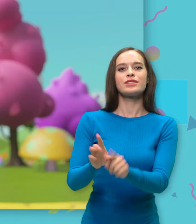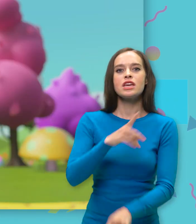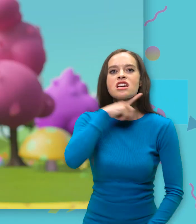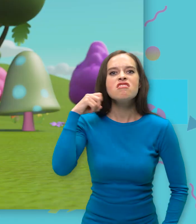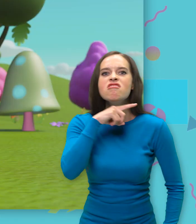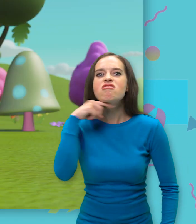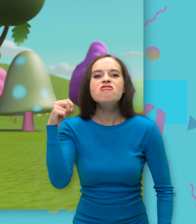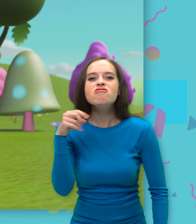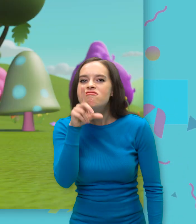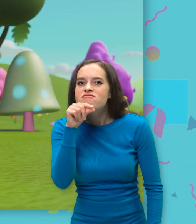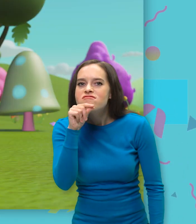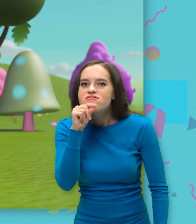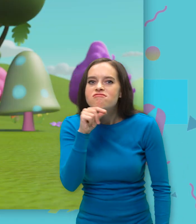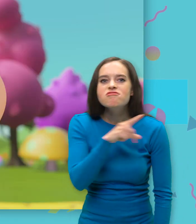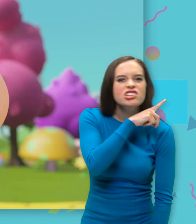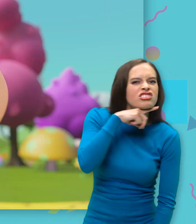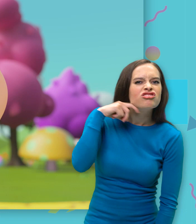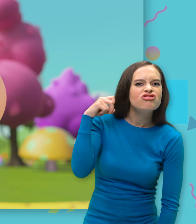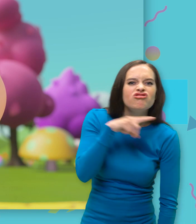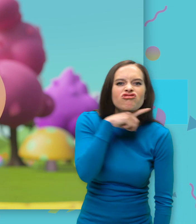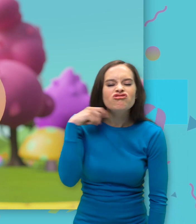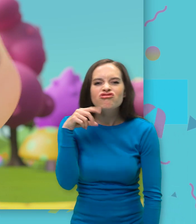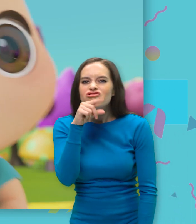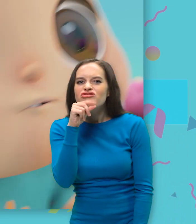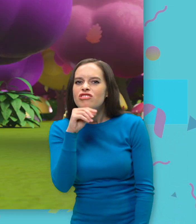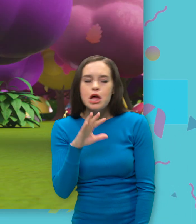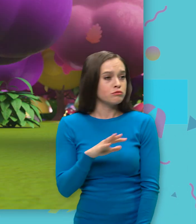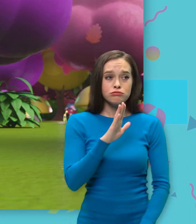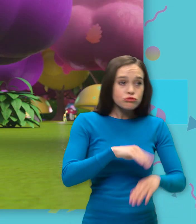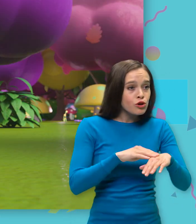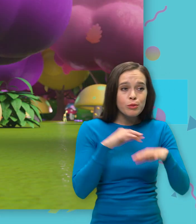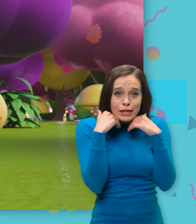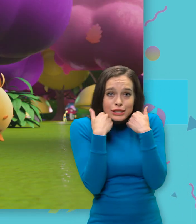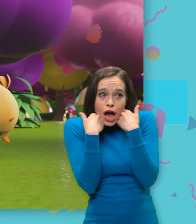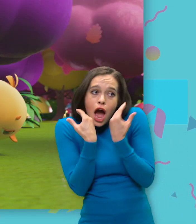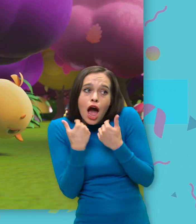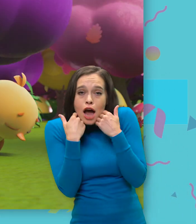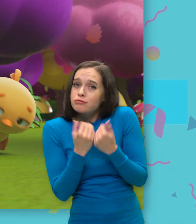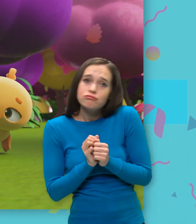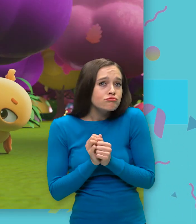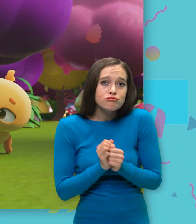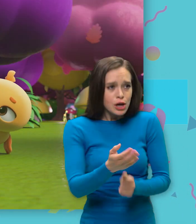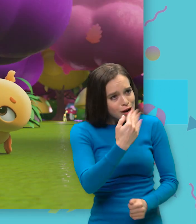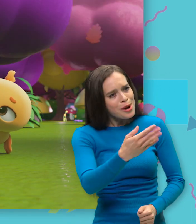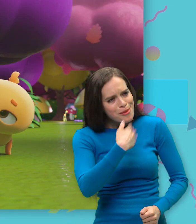Ugly duckling, ugly duckling Don't be shy, don't be shy